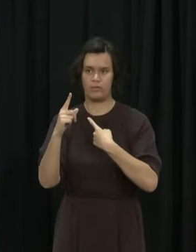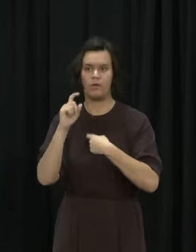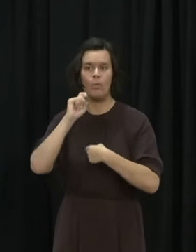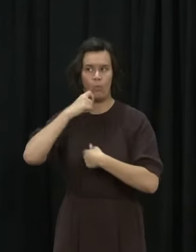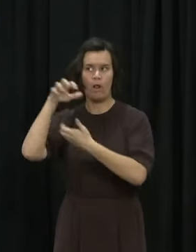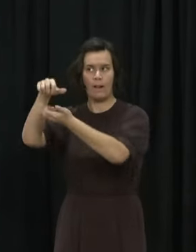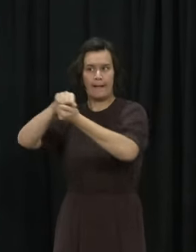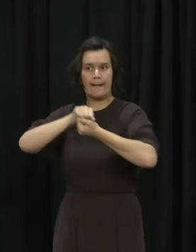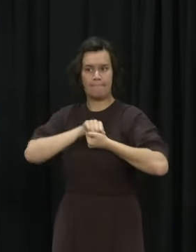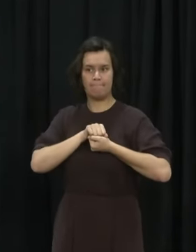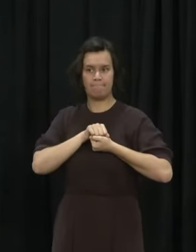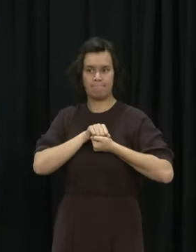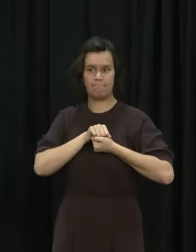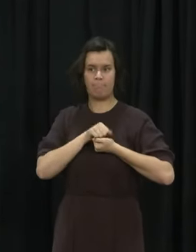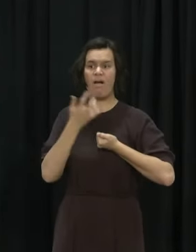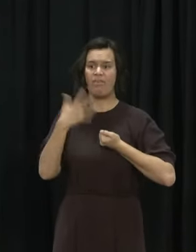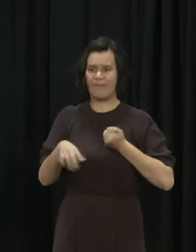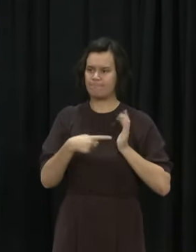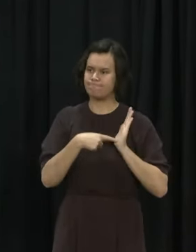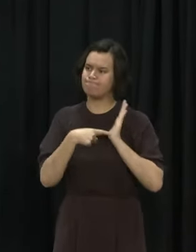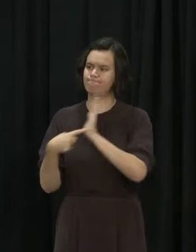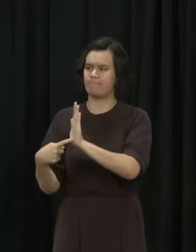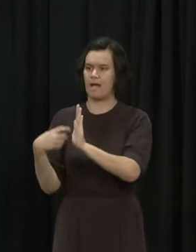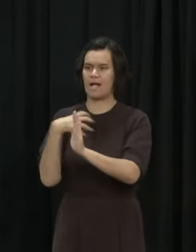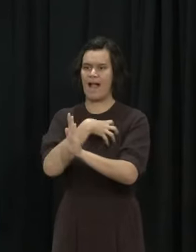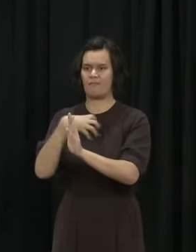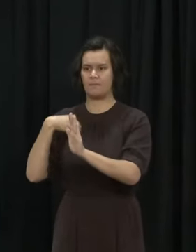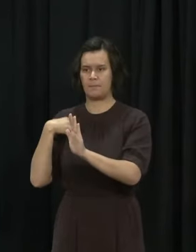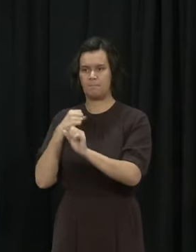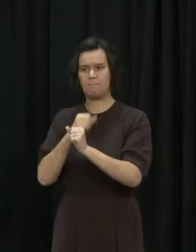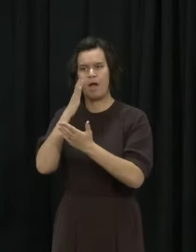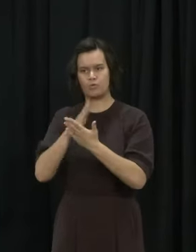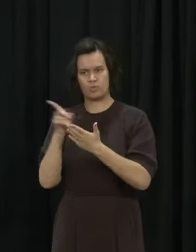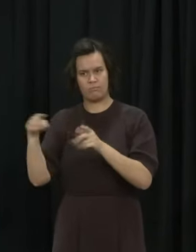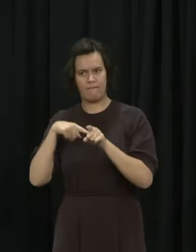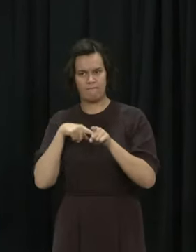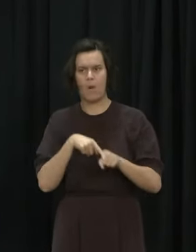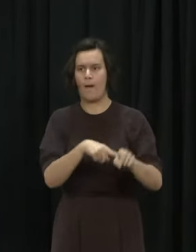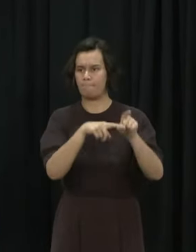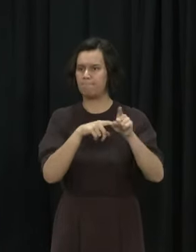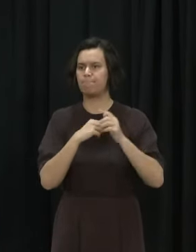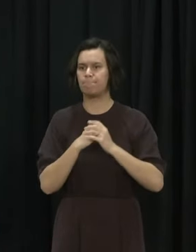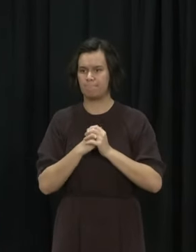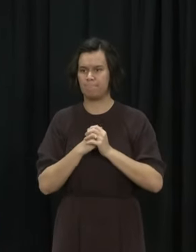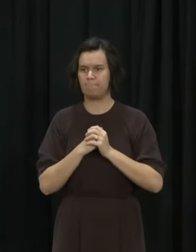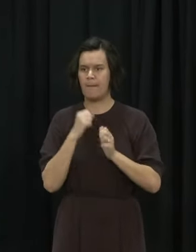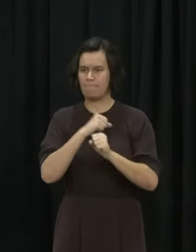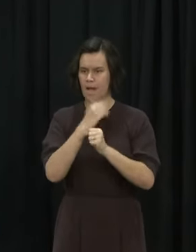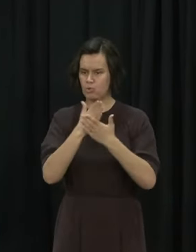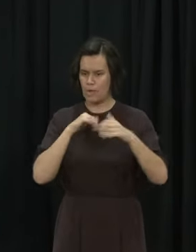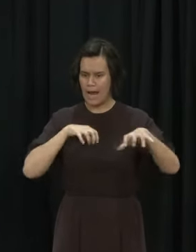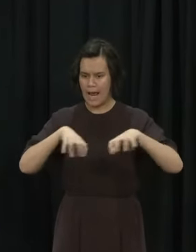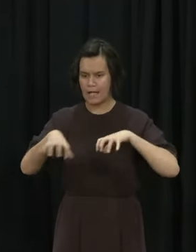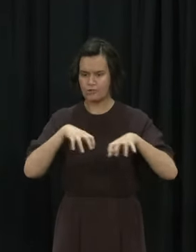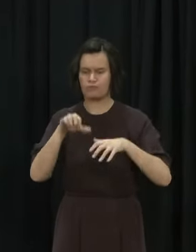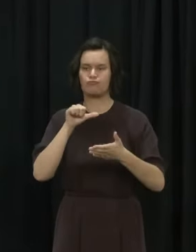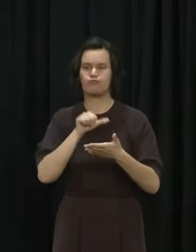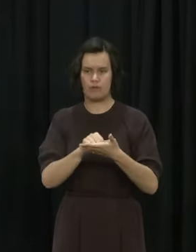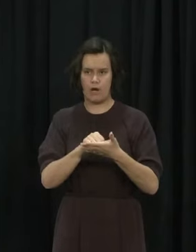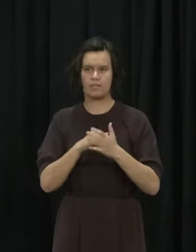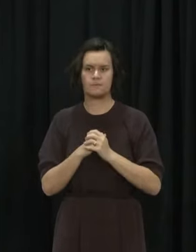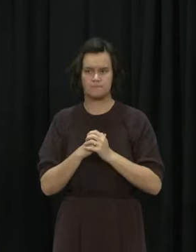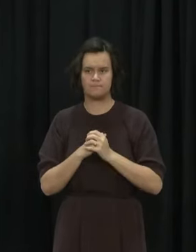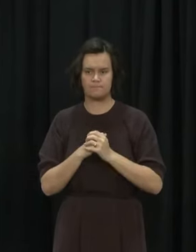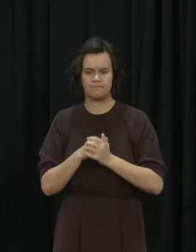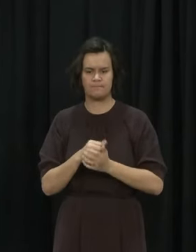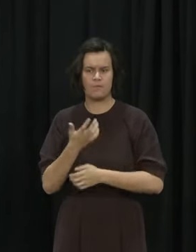hold the government to account to form a vision for how this vaccination rollout for